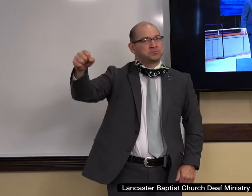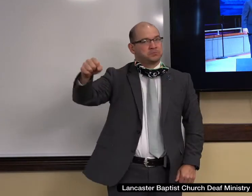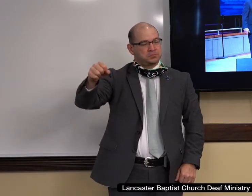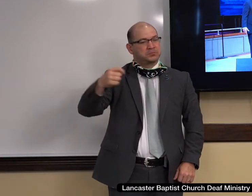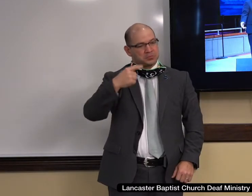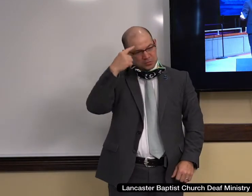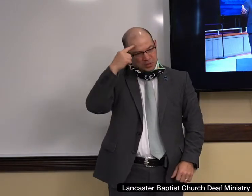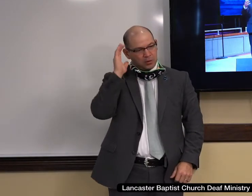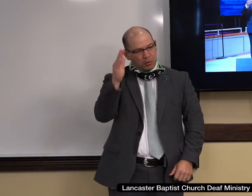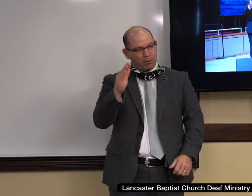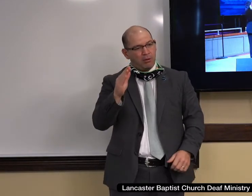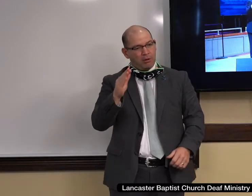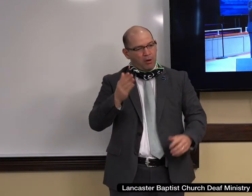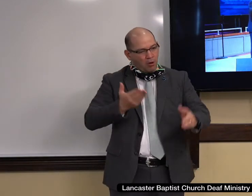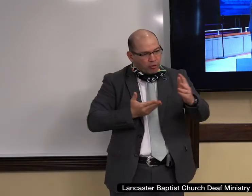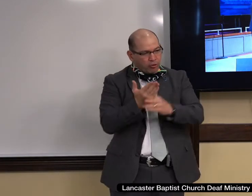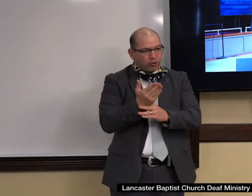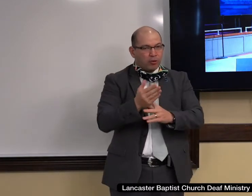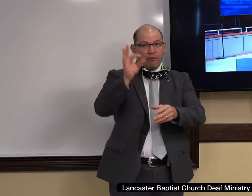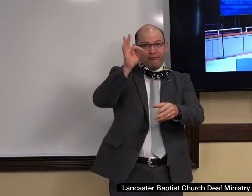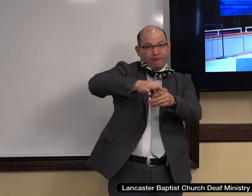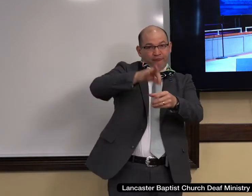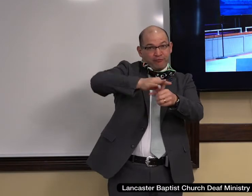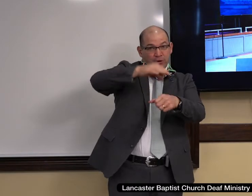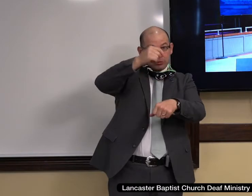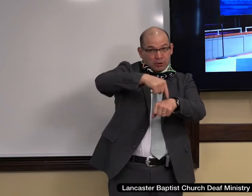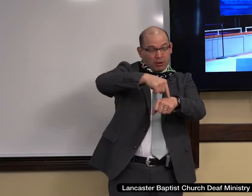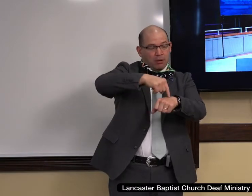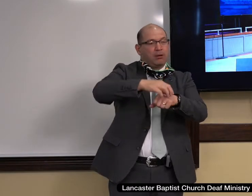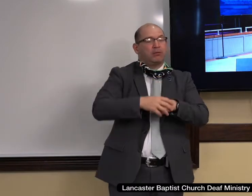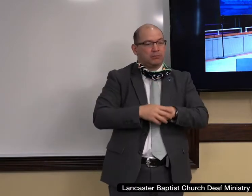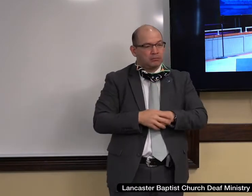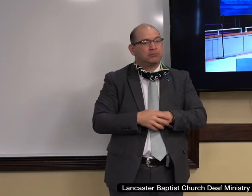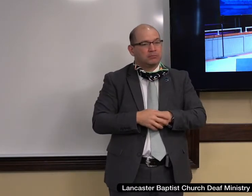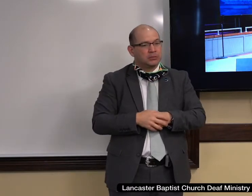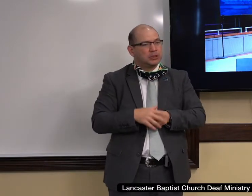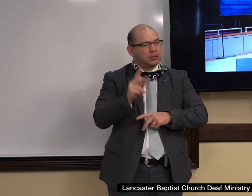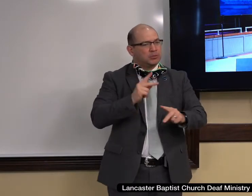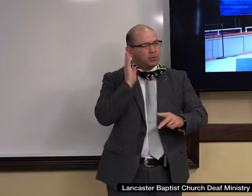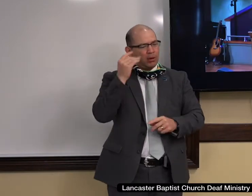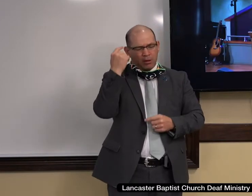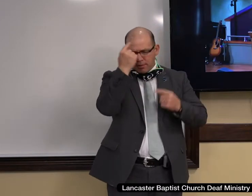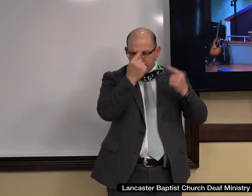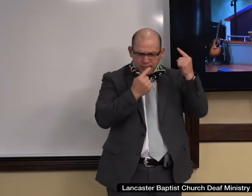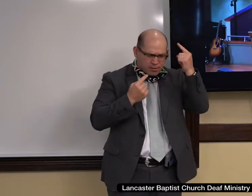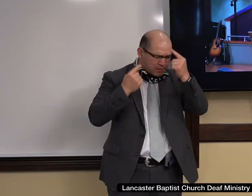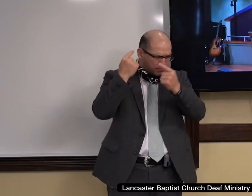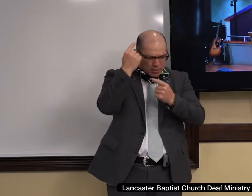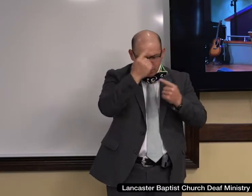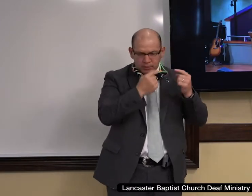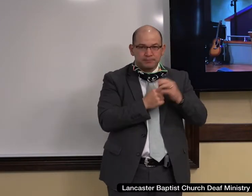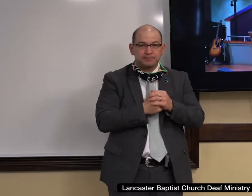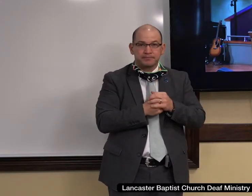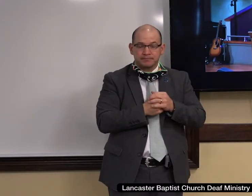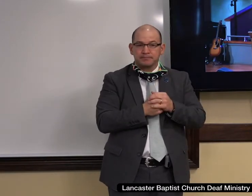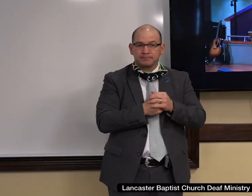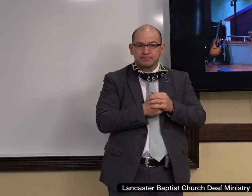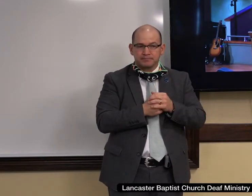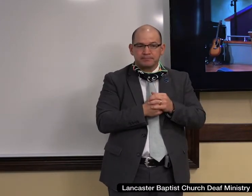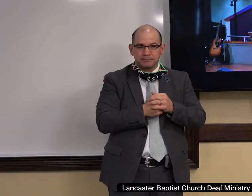There's going to be a lot of confusion and challenges and people wondering. There's confusion related to COVID-19.